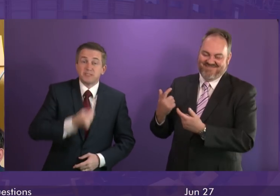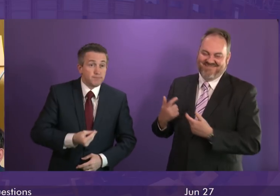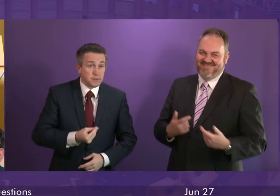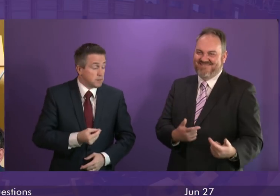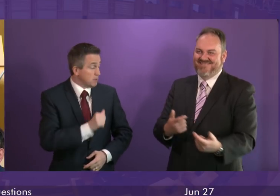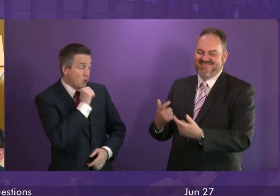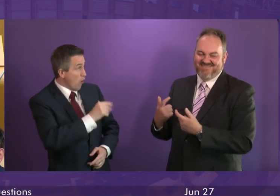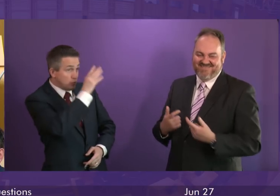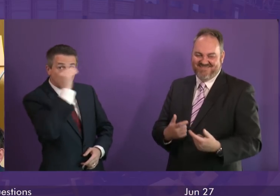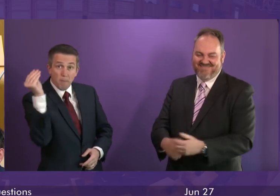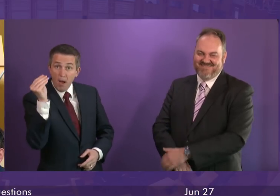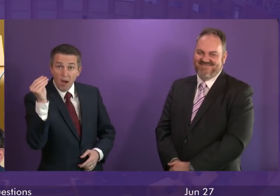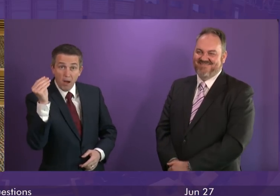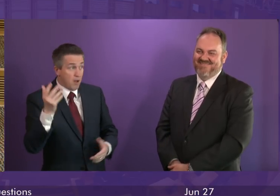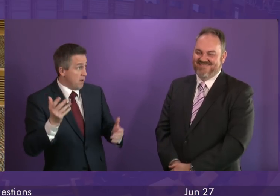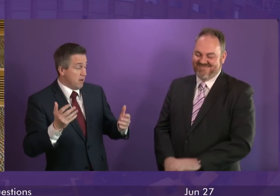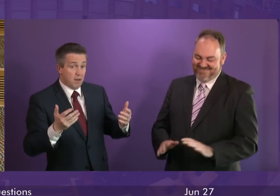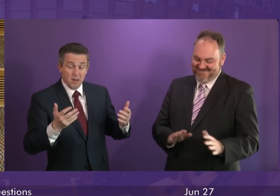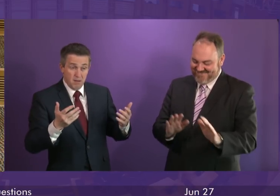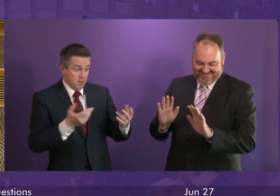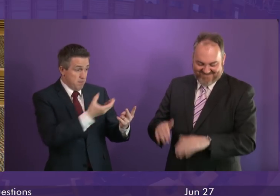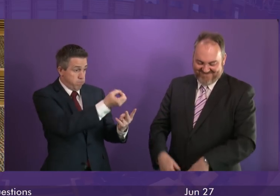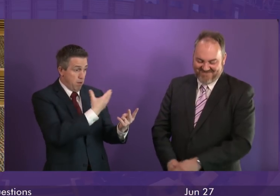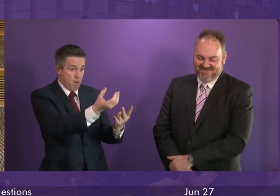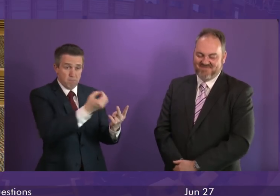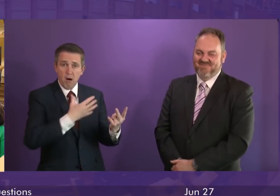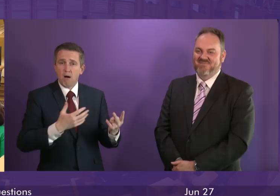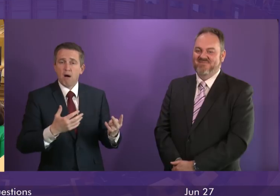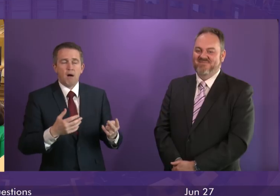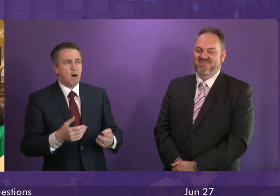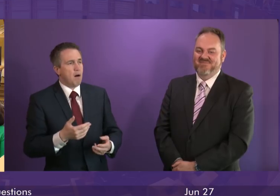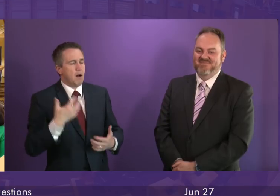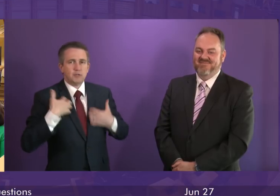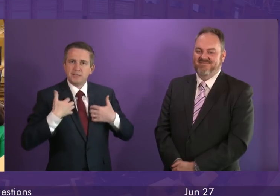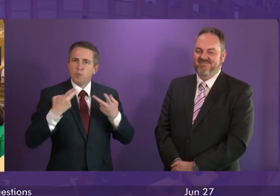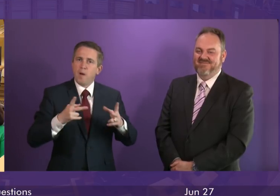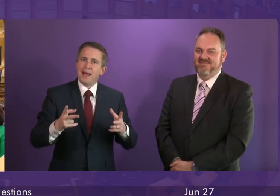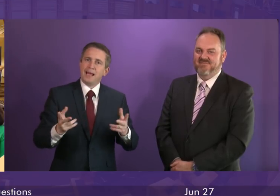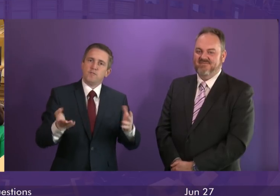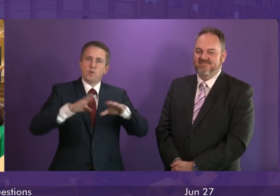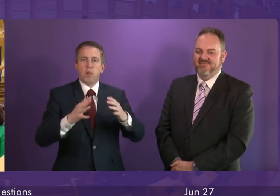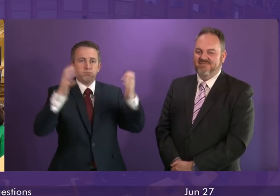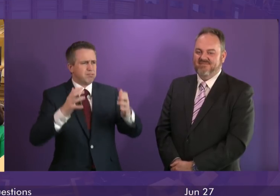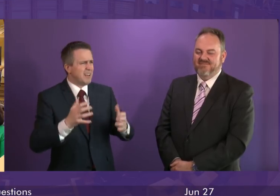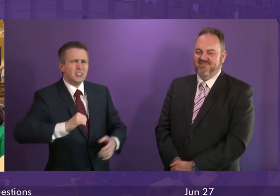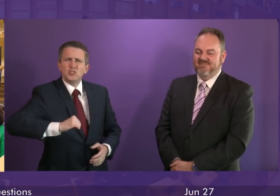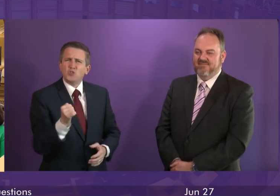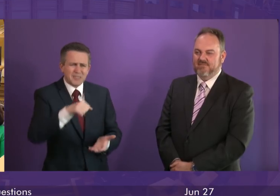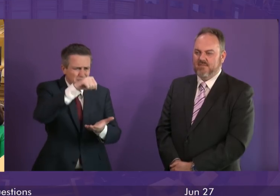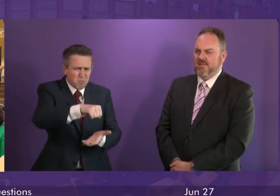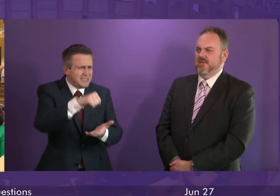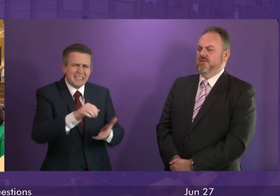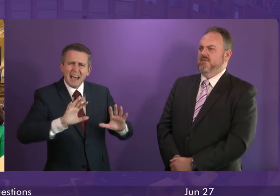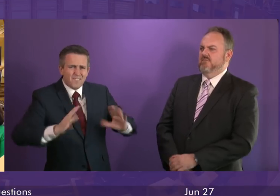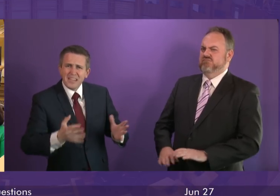to me. So, what a tremendous way to end the session. There is no black hole in the Scottish budget,